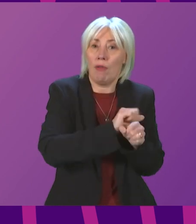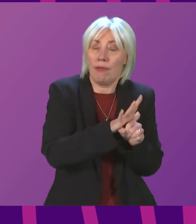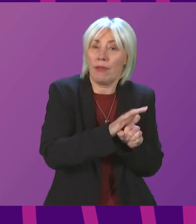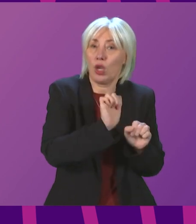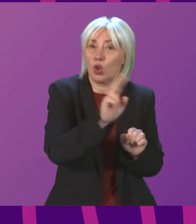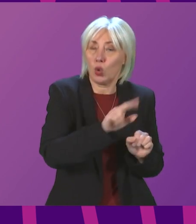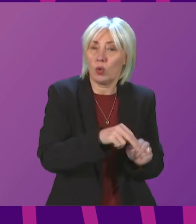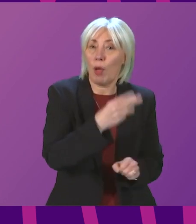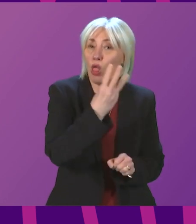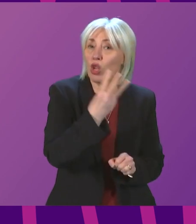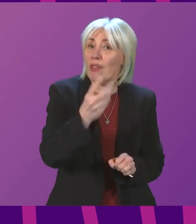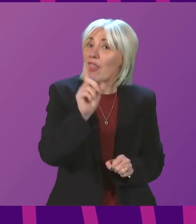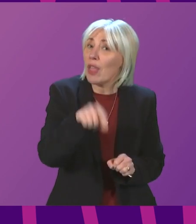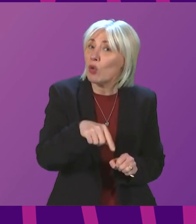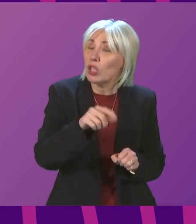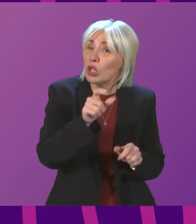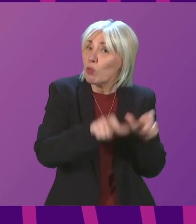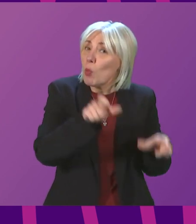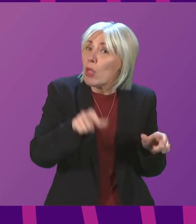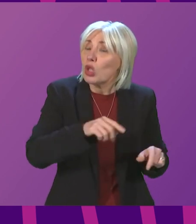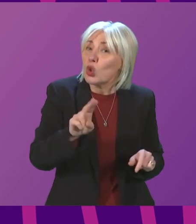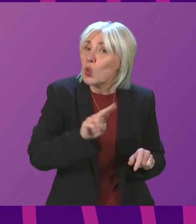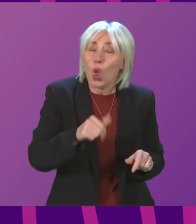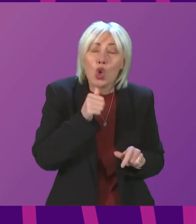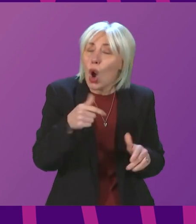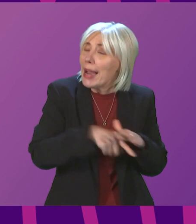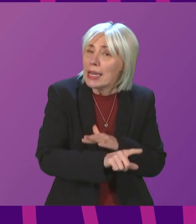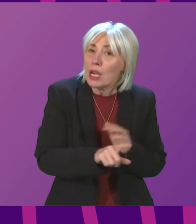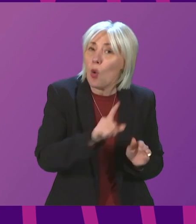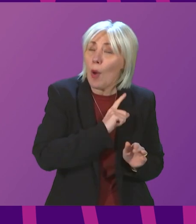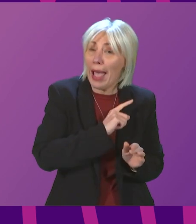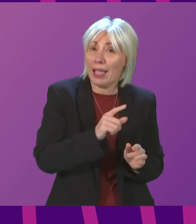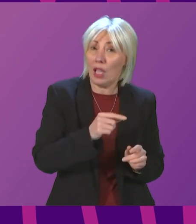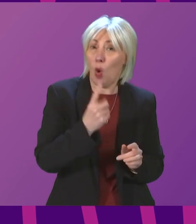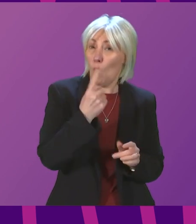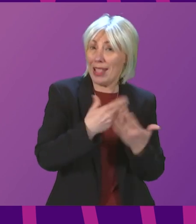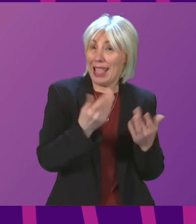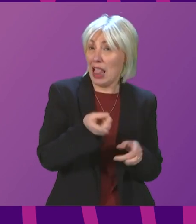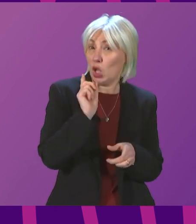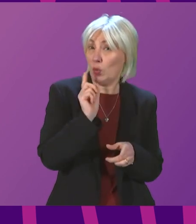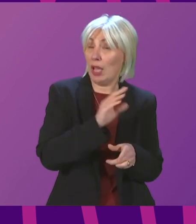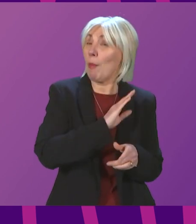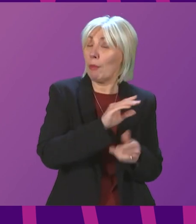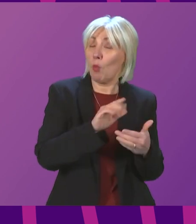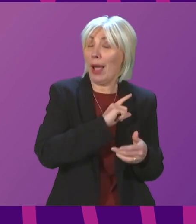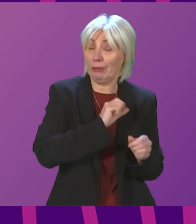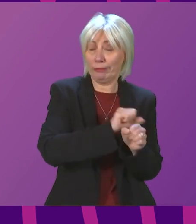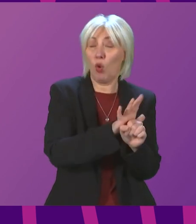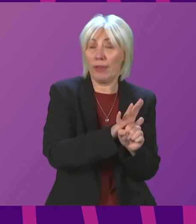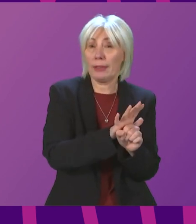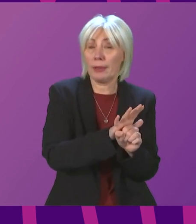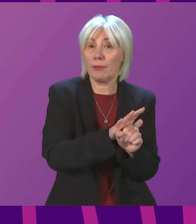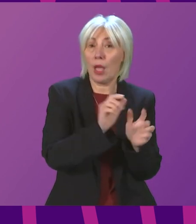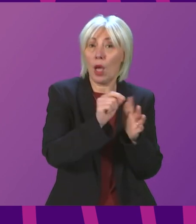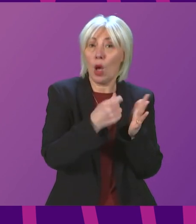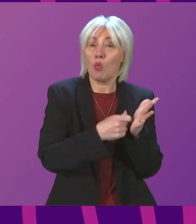33,000 children not in school because of COVID-19 on just one day last week. Prelims are currently happening across